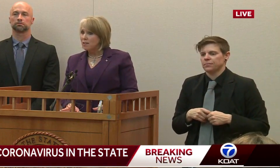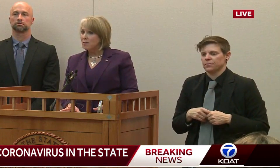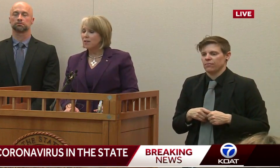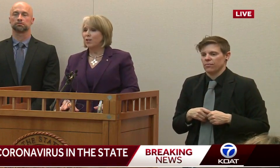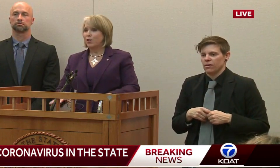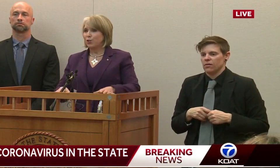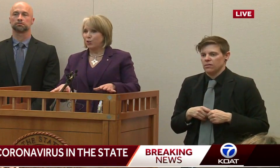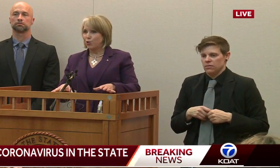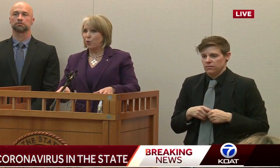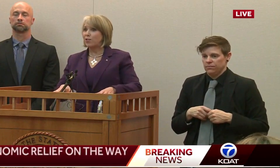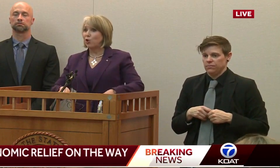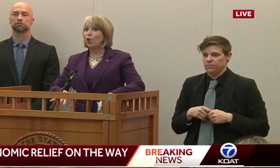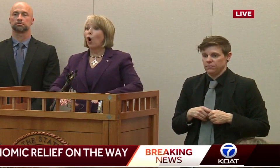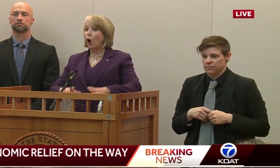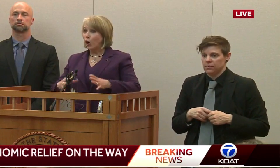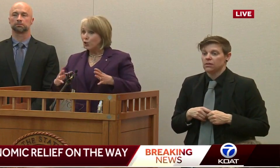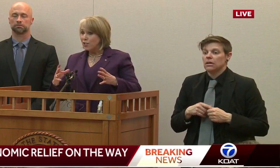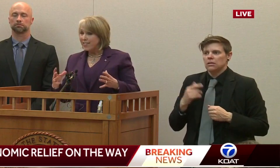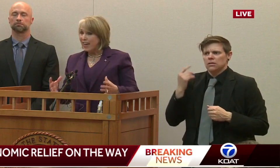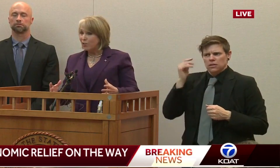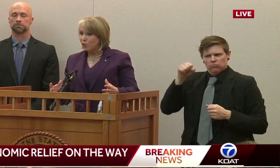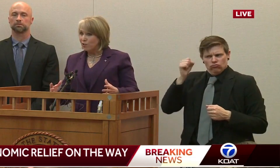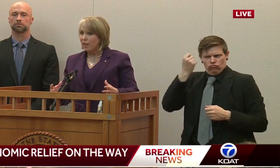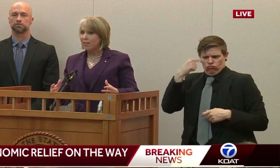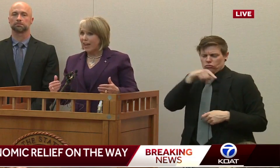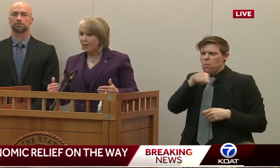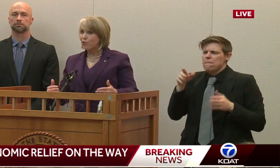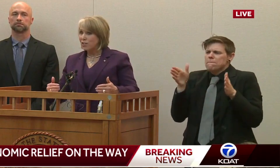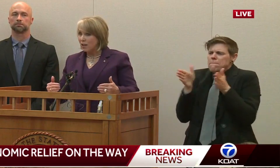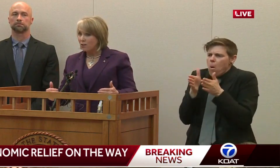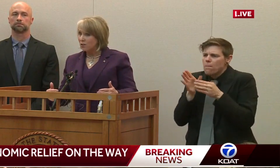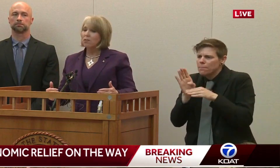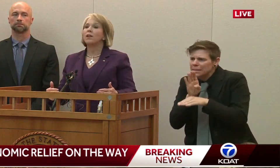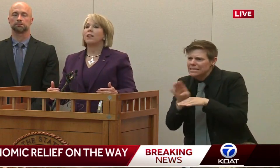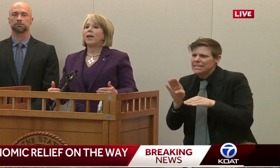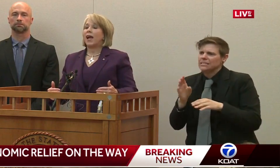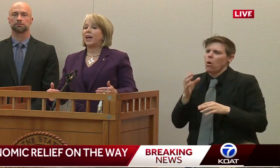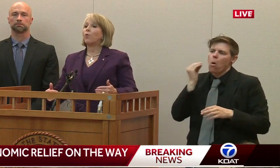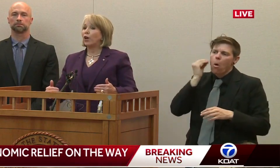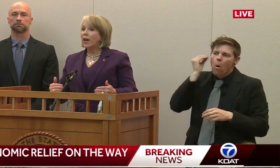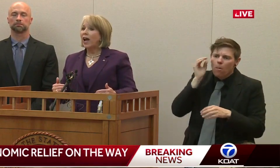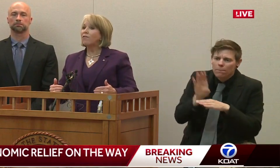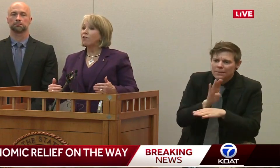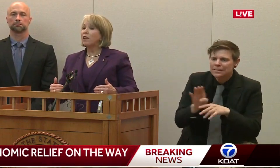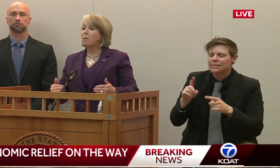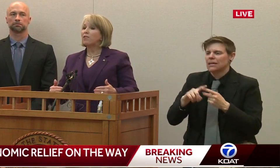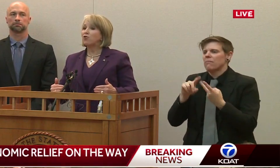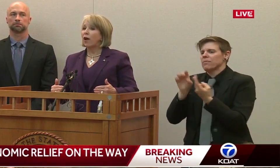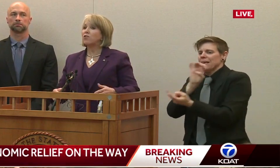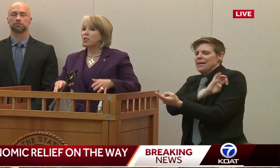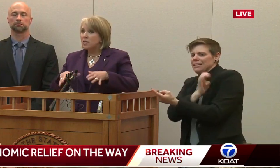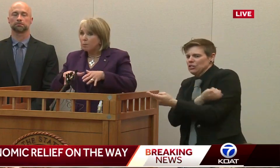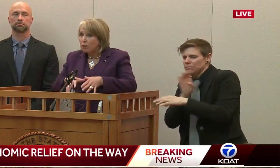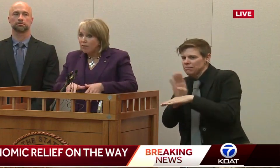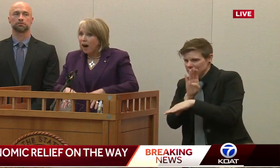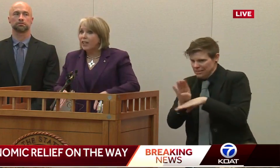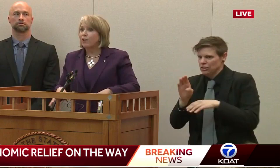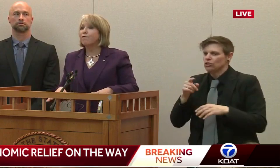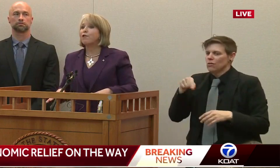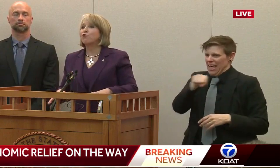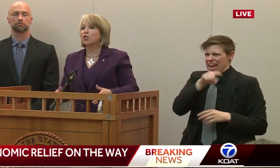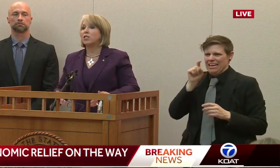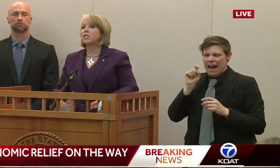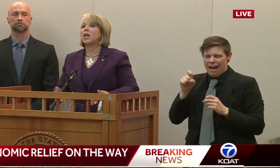businesses, distressed large sectors like the energy sector. And we're going to have to think about strategies that